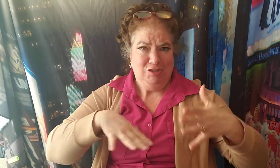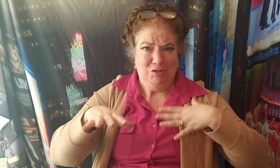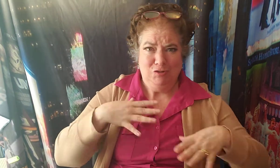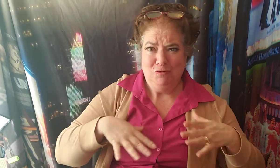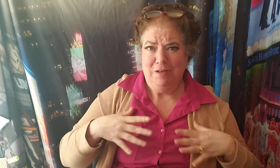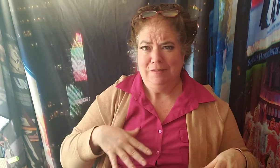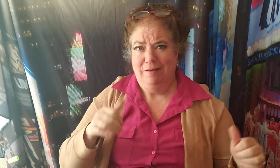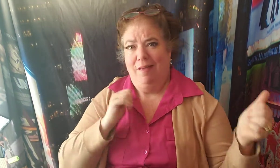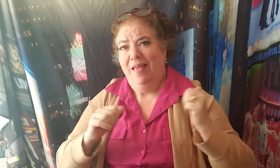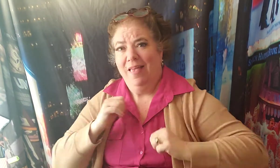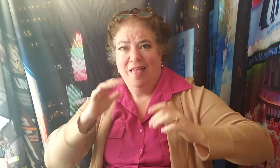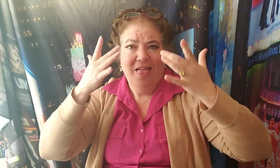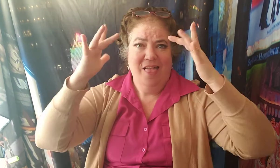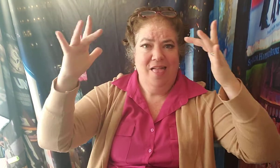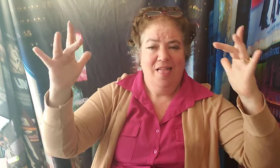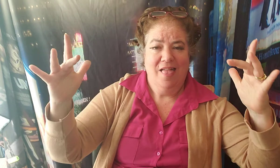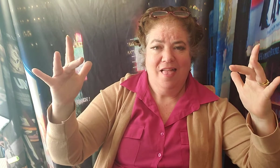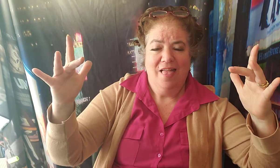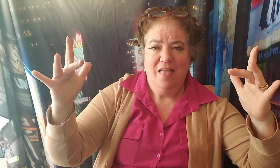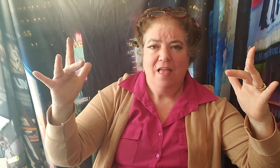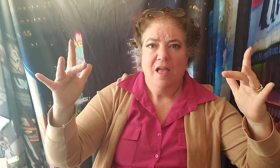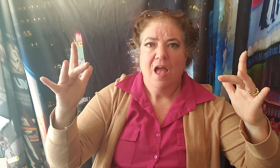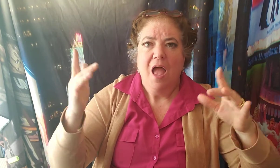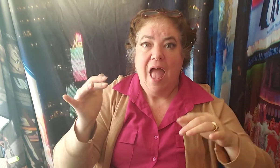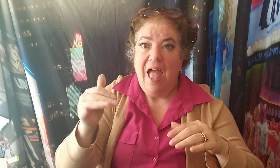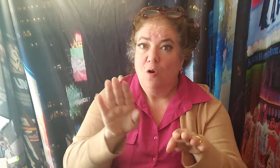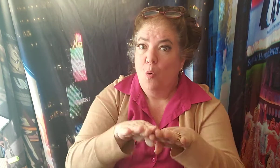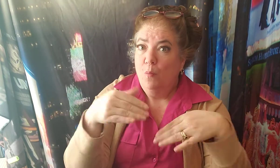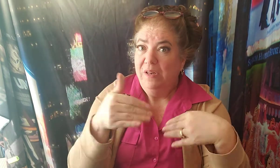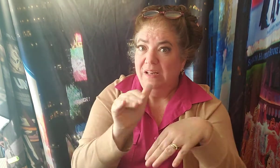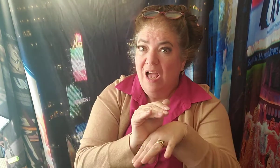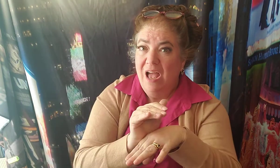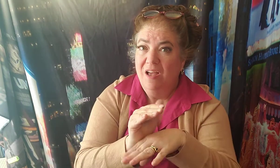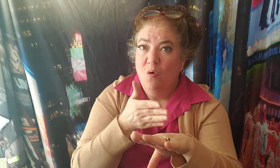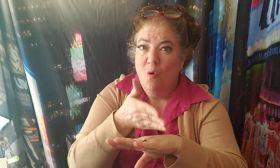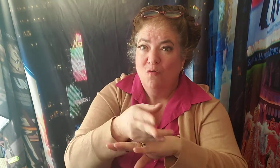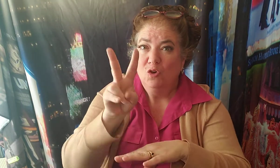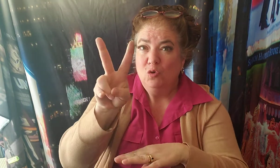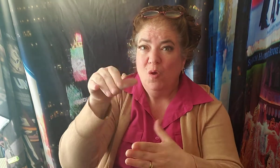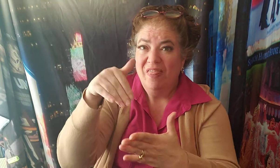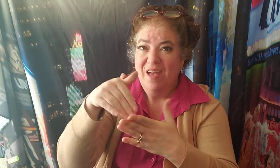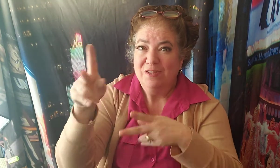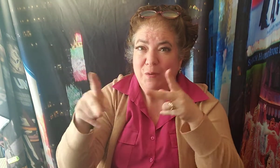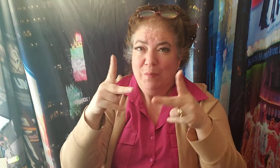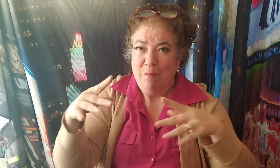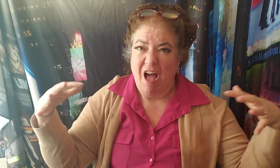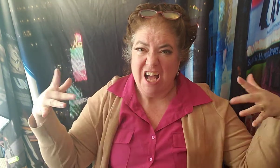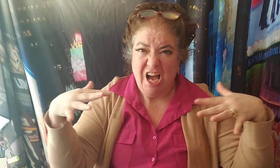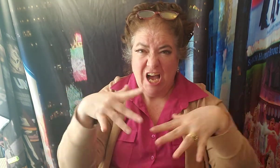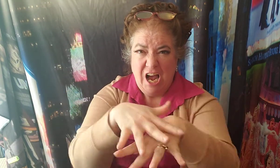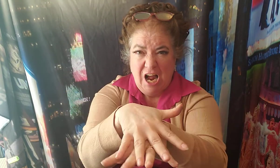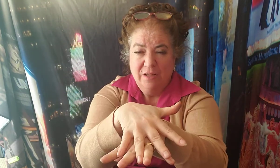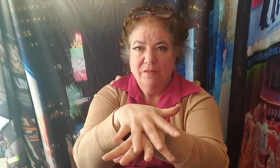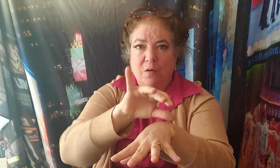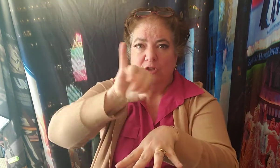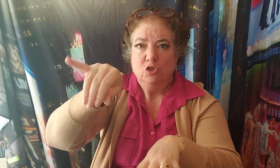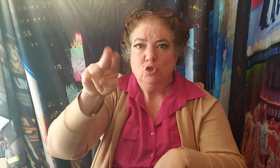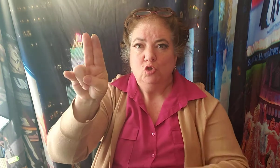2,000 people Were packed Into the Broadway theater It was July 4, 1942